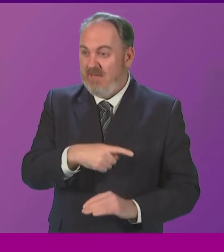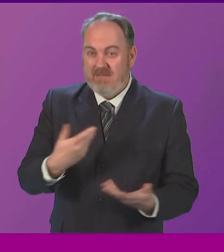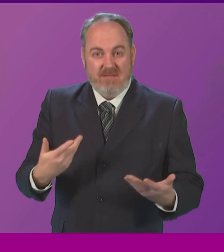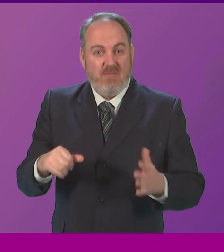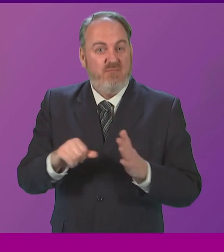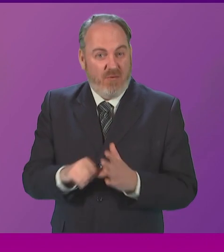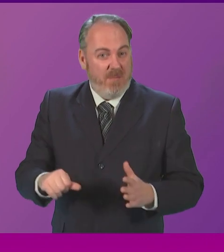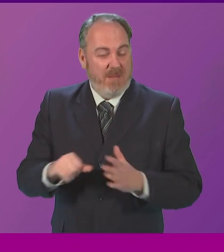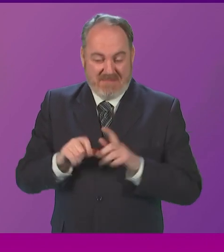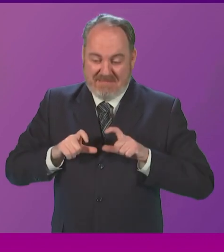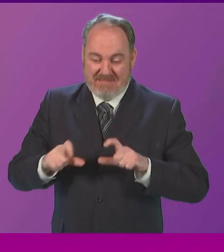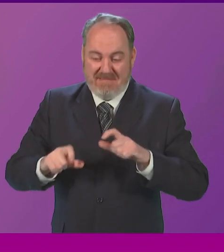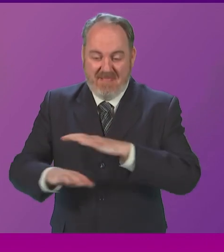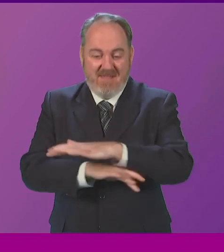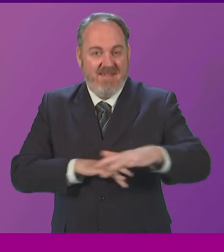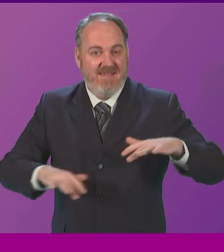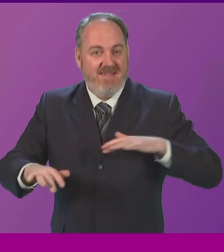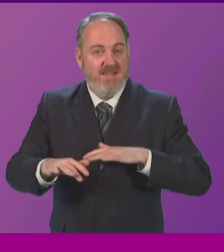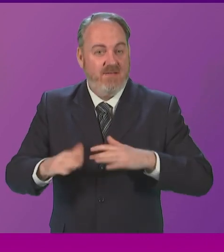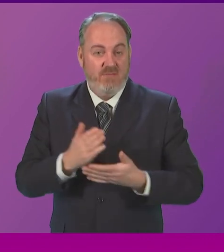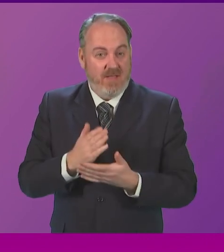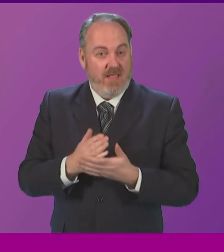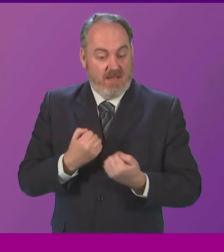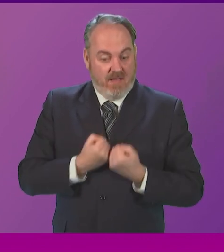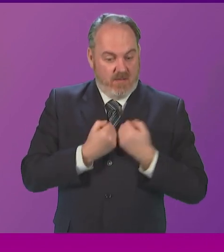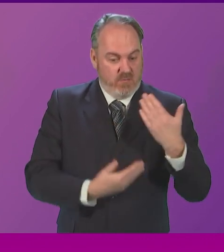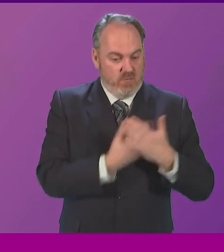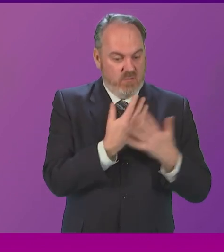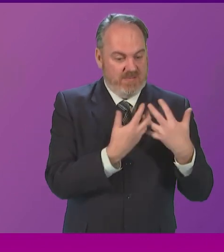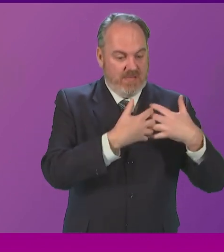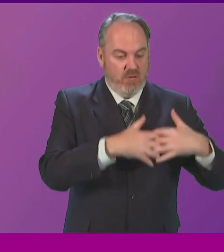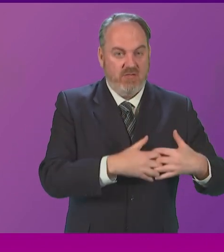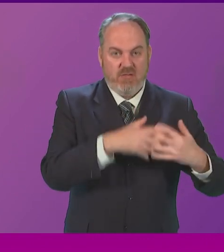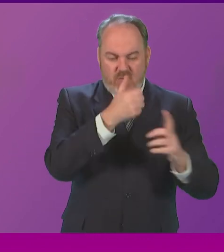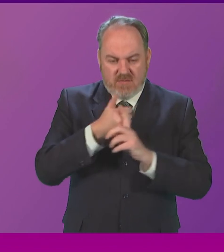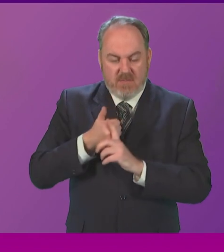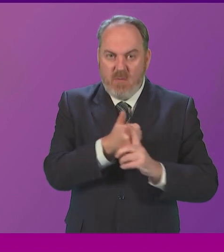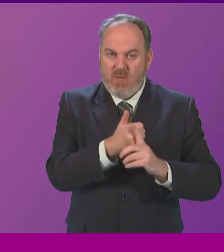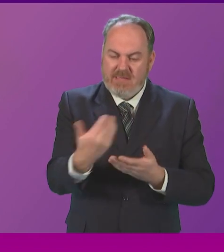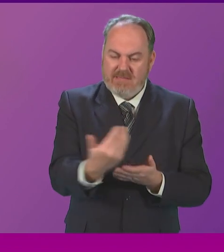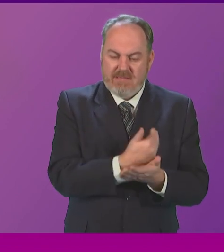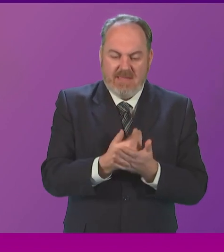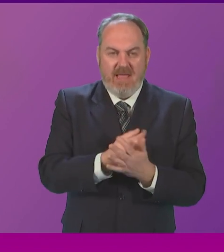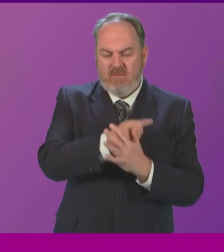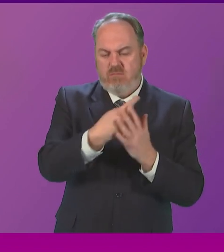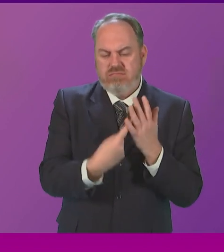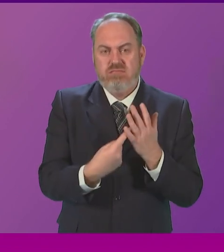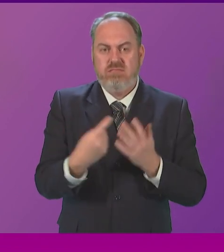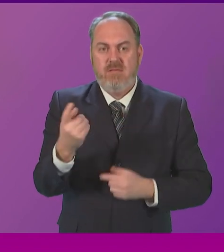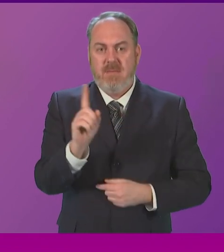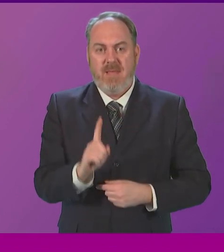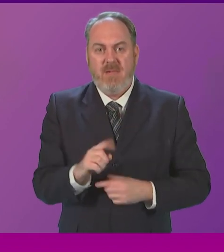This technology has a potential to change and indeed save the lives of those with type 1 diabetes.